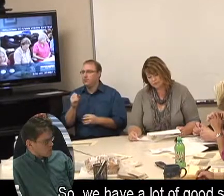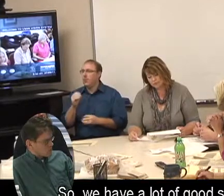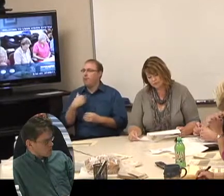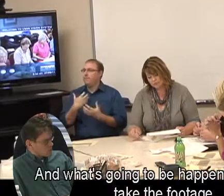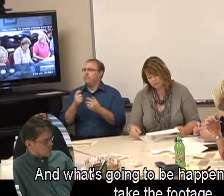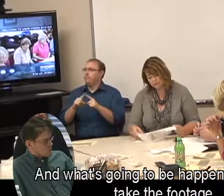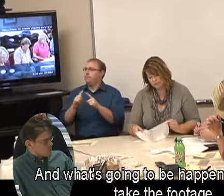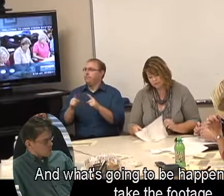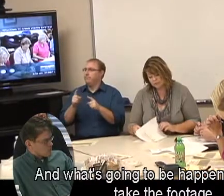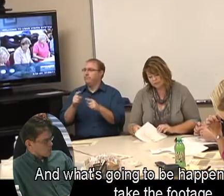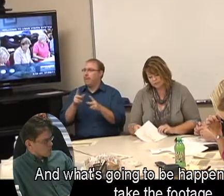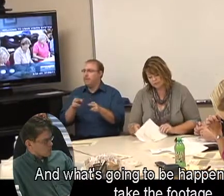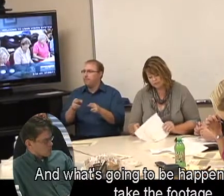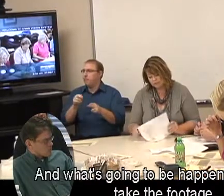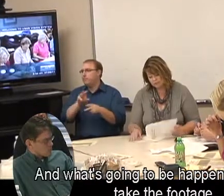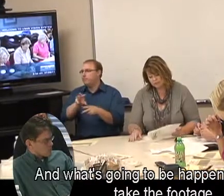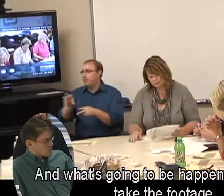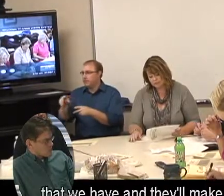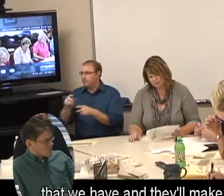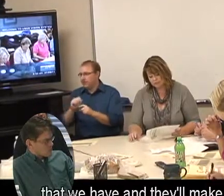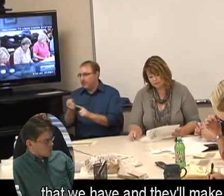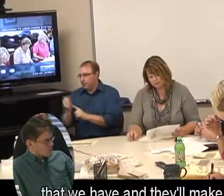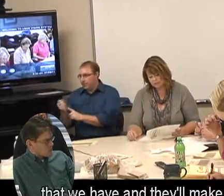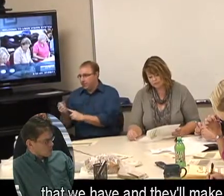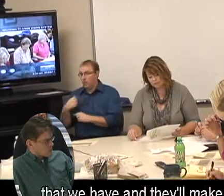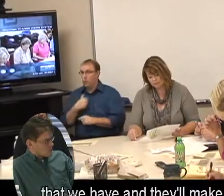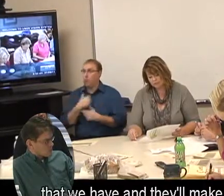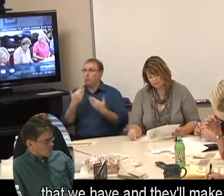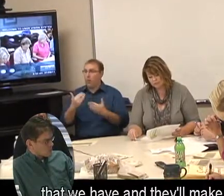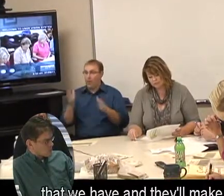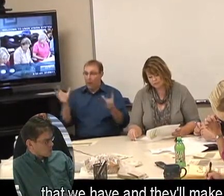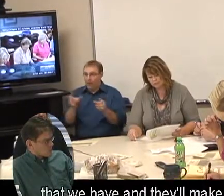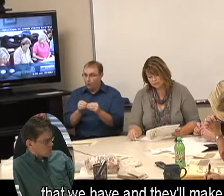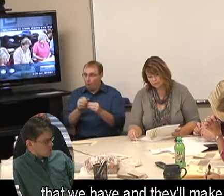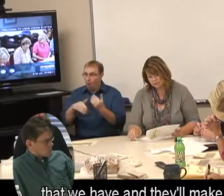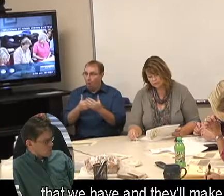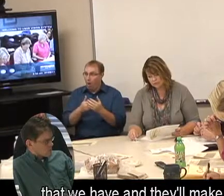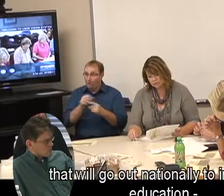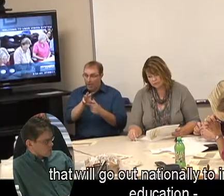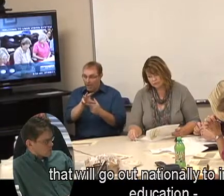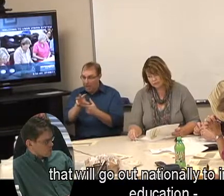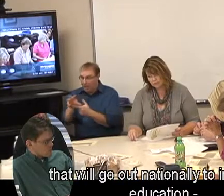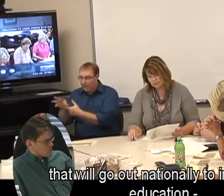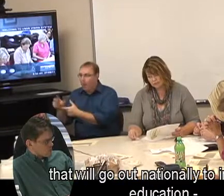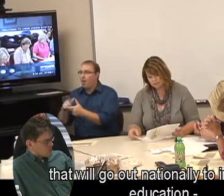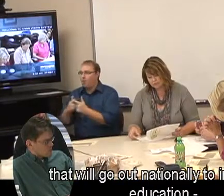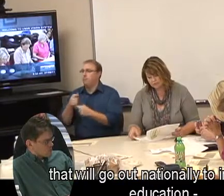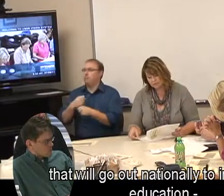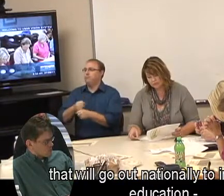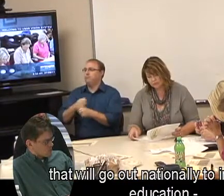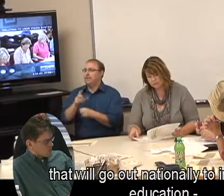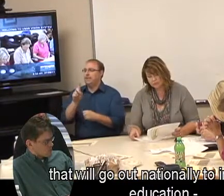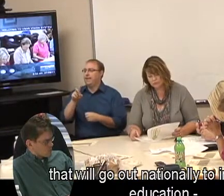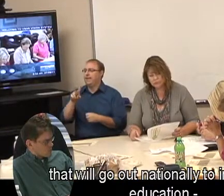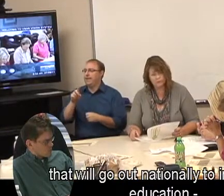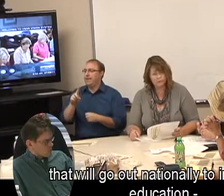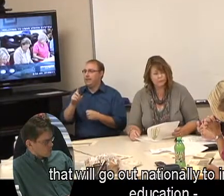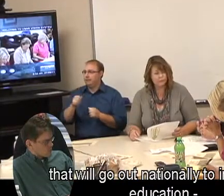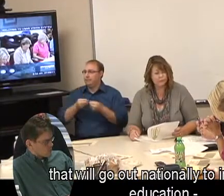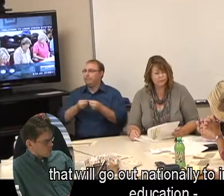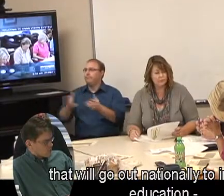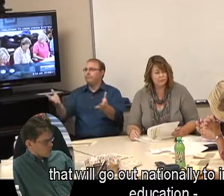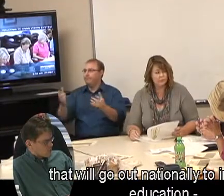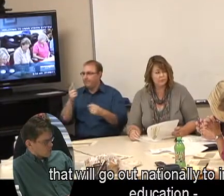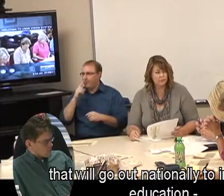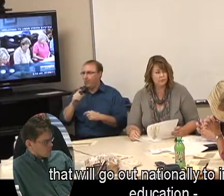good samples. What's going be happening is we'll take the footage that we have, and they'll make a DVD set that will then go out nationally to interpreter